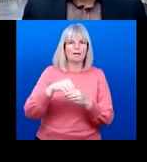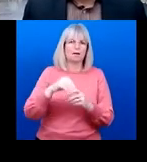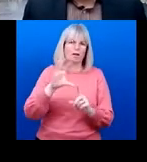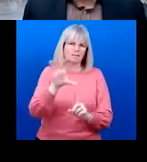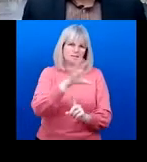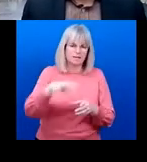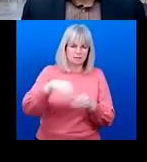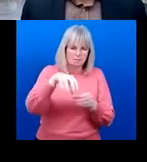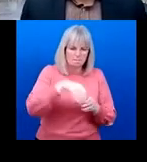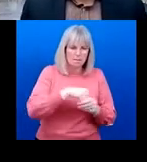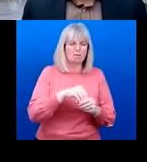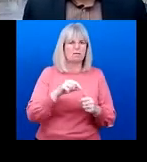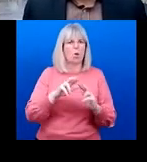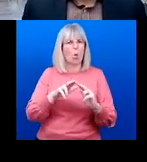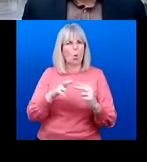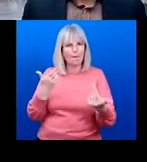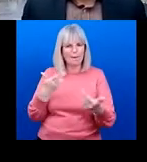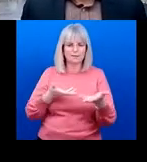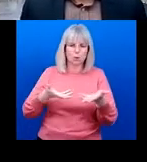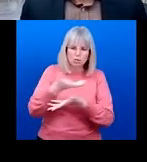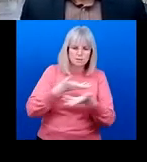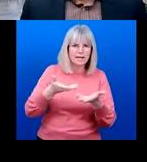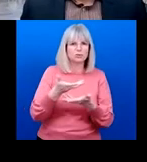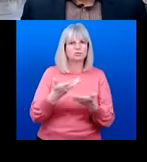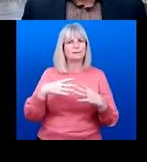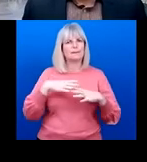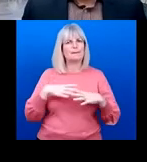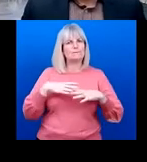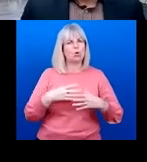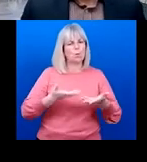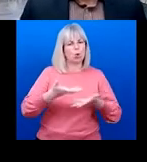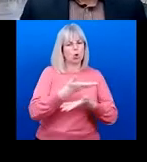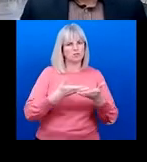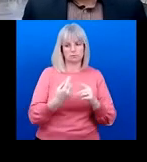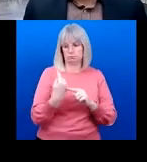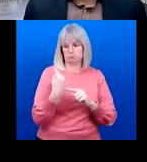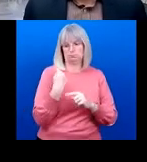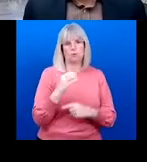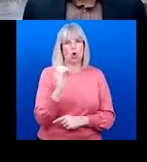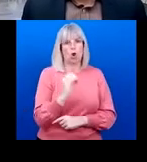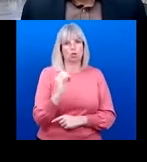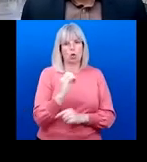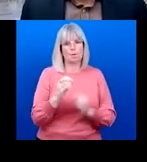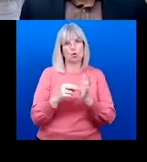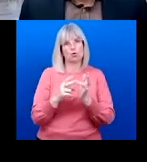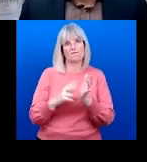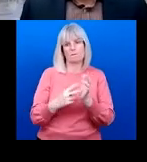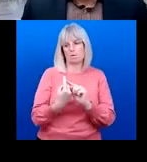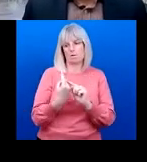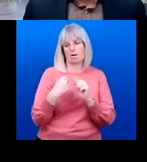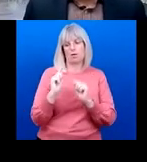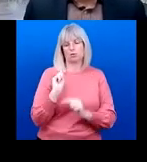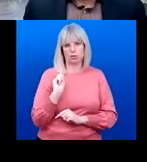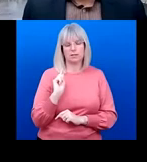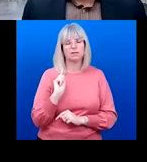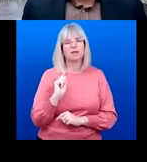consultation and informal Member State consultation in October and November last year. Alakos being presented at the executive board earlier